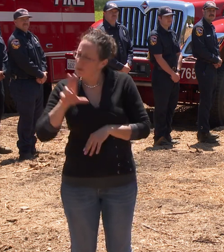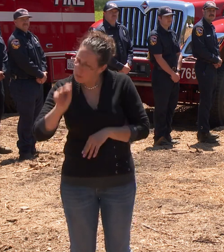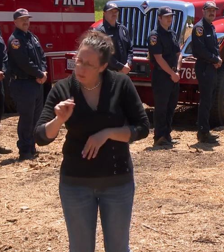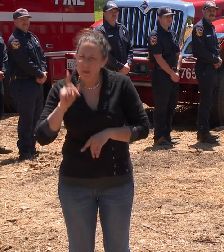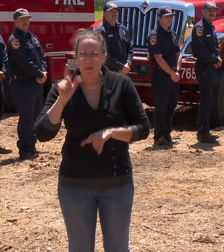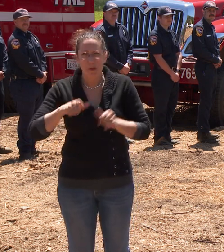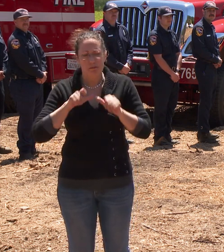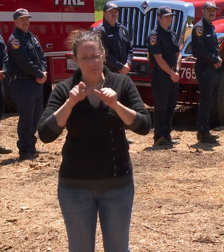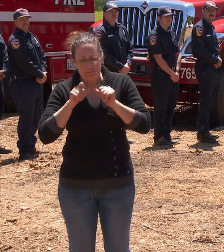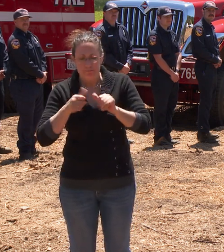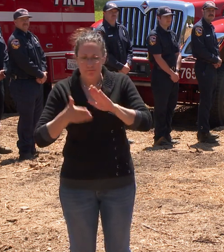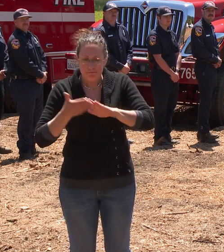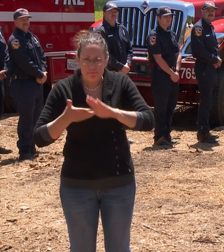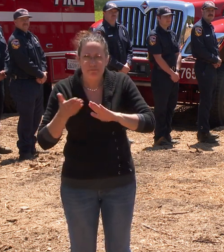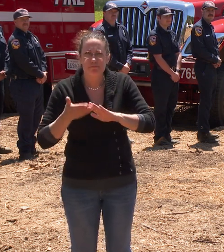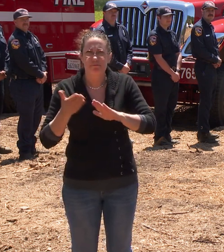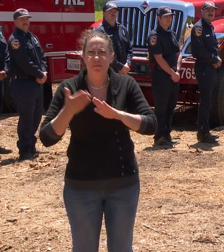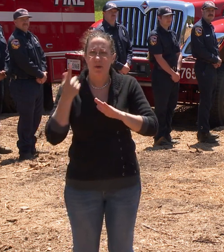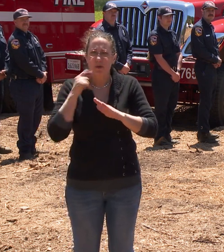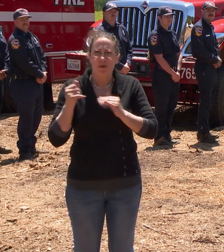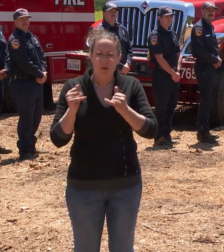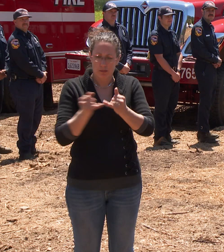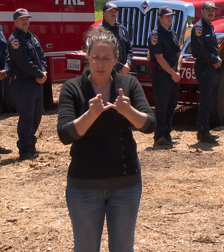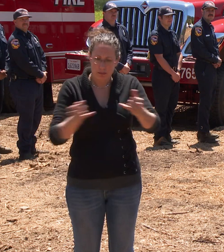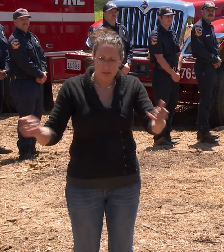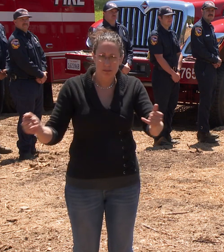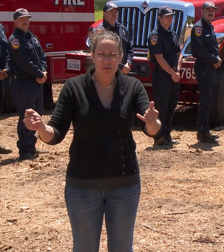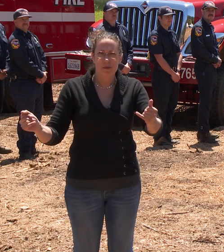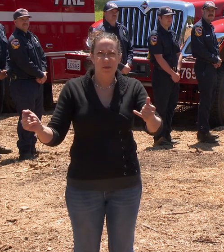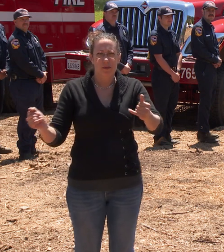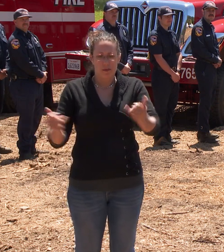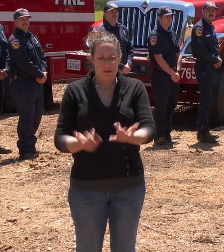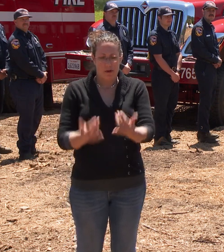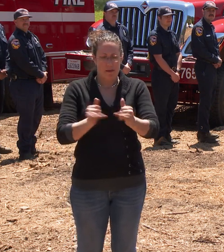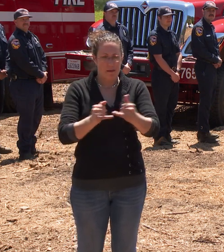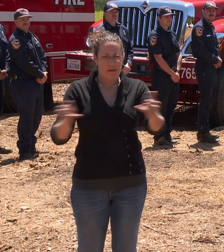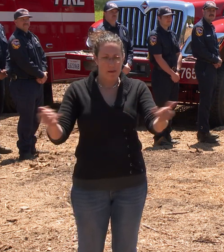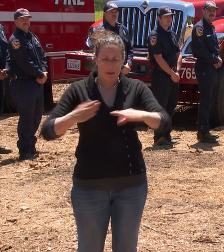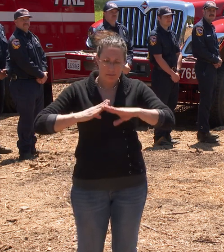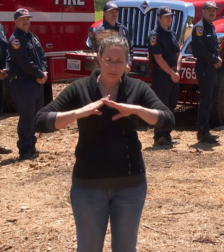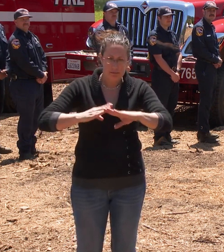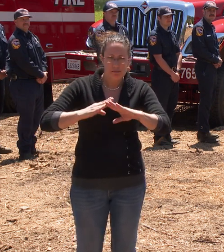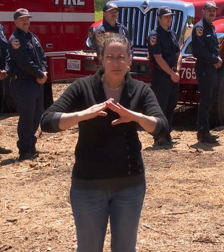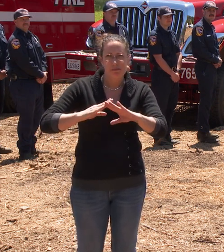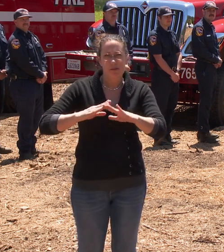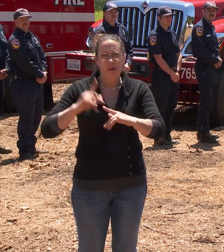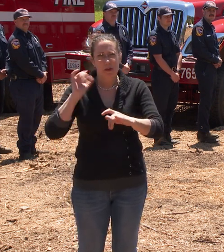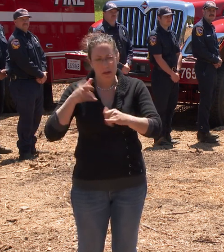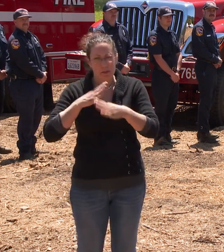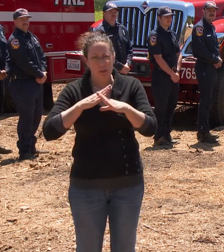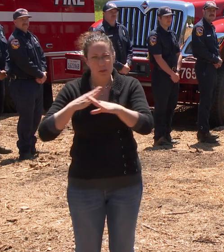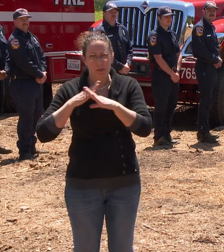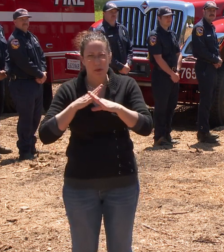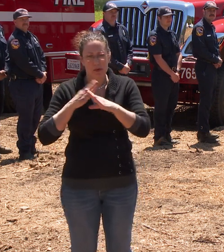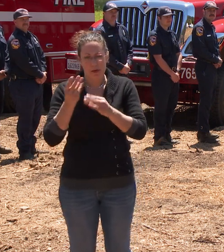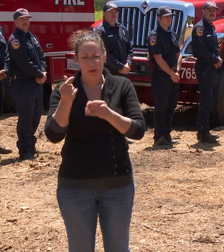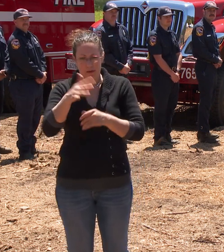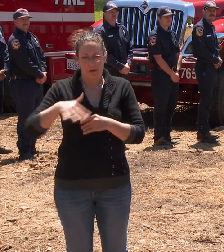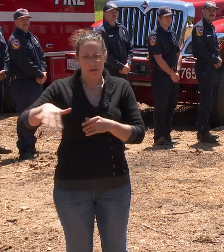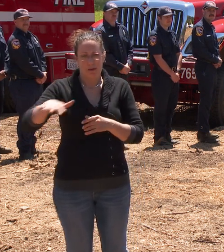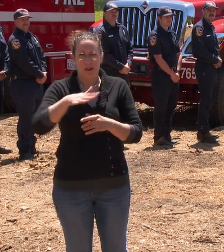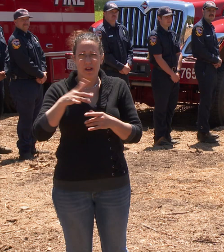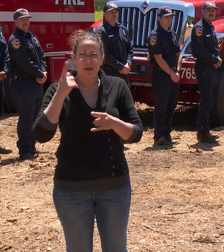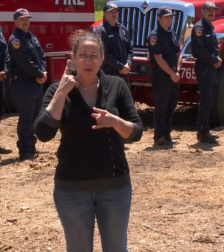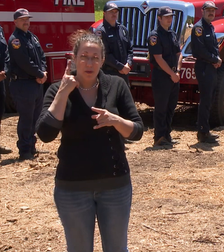to ensure that fuel breaks and shaded fuel breaks remain effective and local ecosystems remain protected. When factoring in the amount of